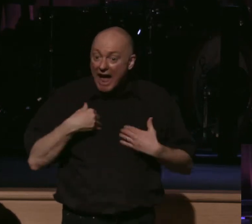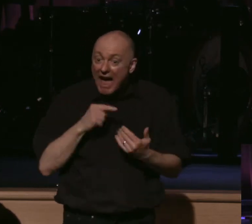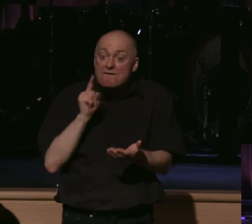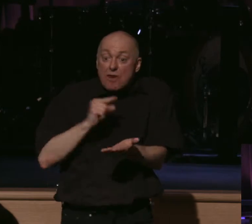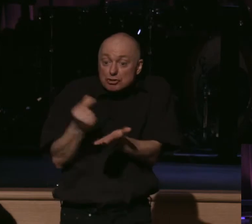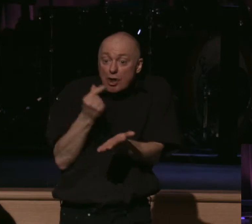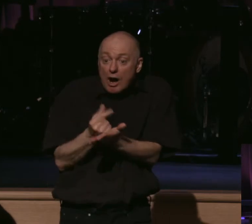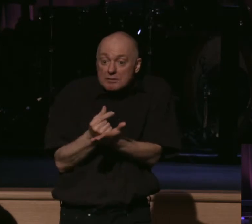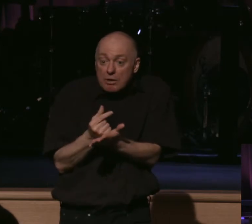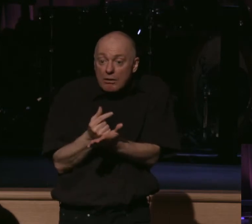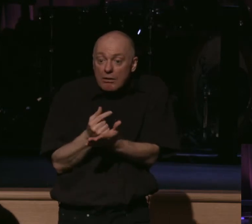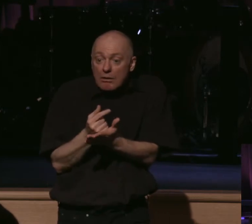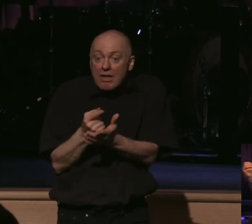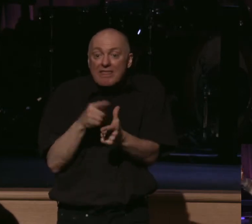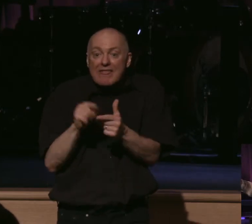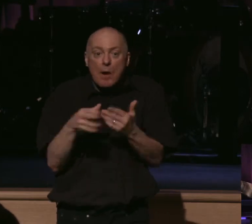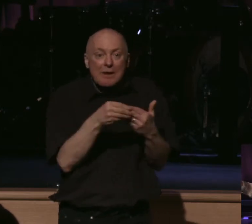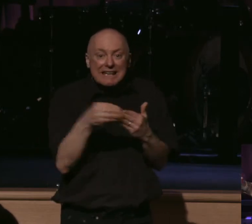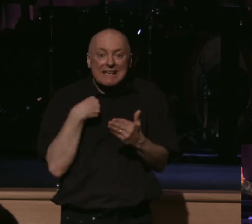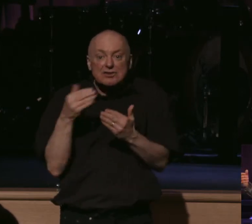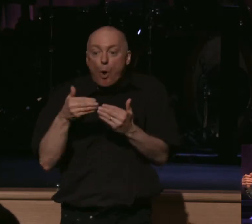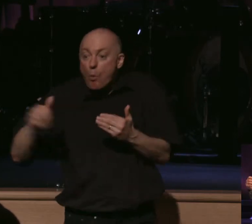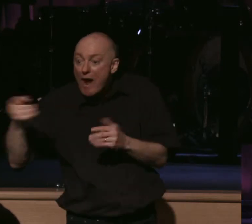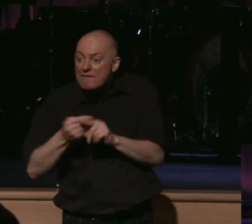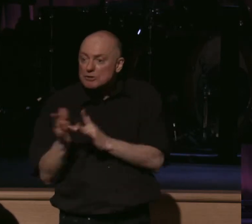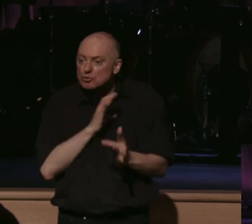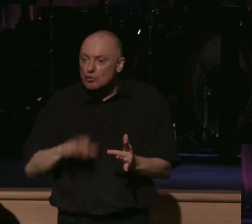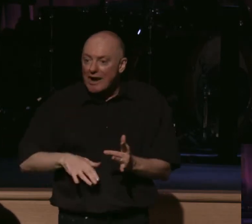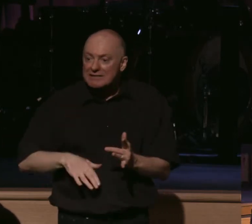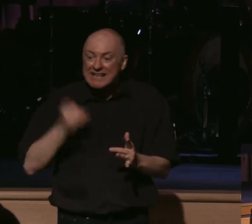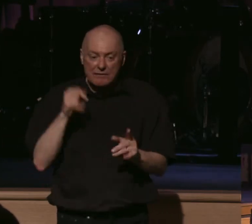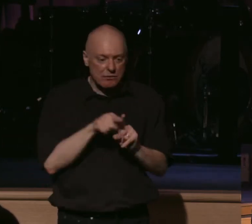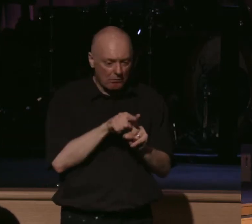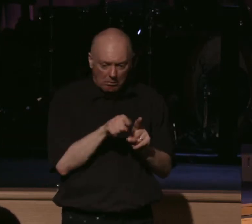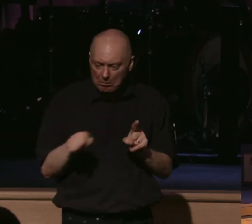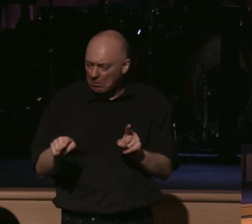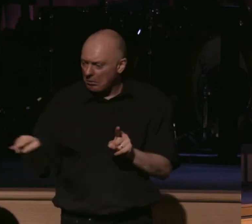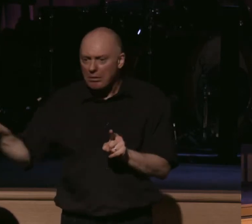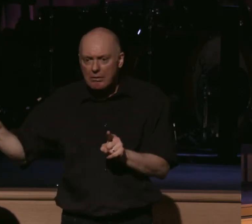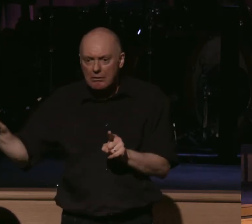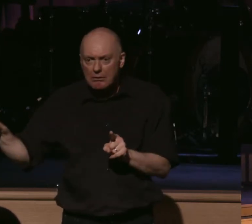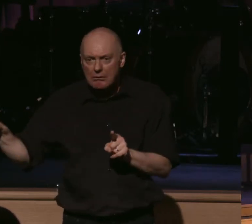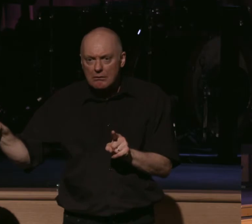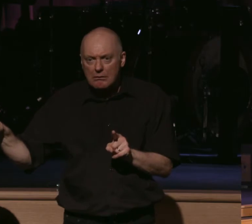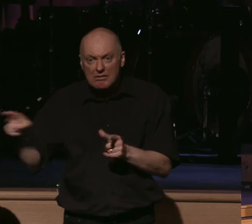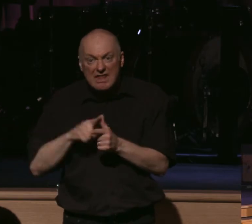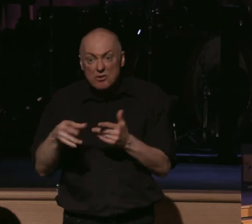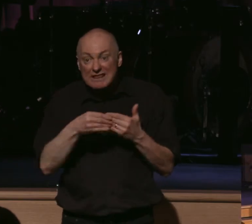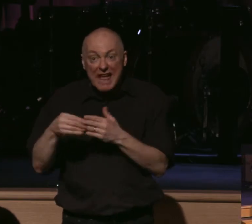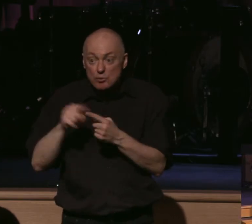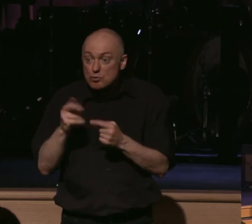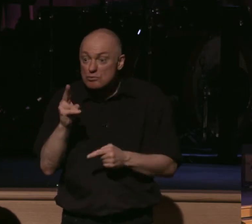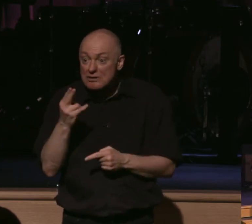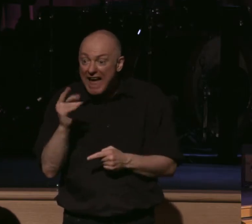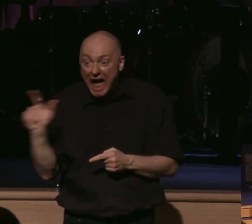gospel, false gospels lead us away from Jesus Christ. If you're being led away from Jesus Christ, know this. You're being led to hell. You can't